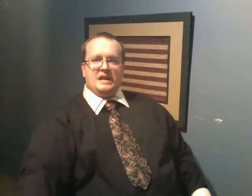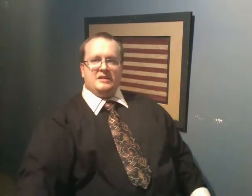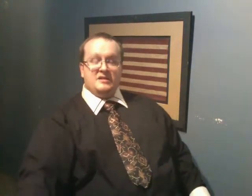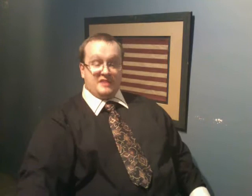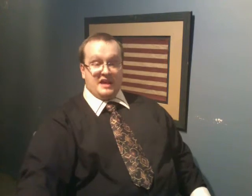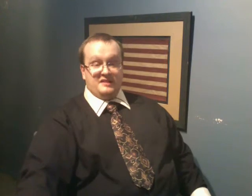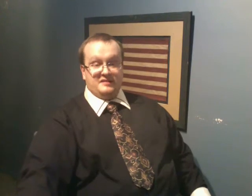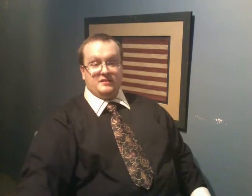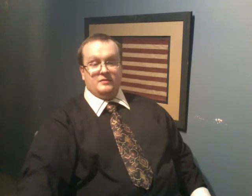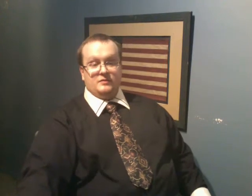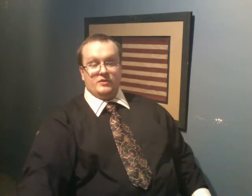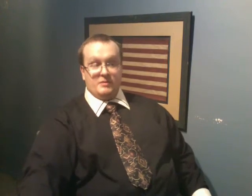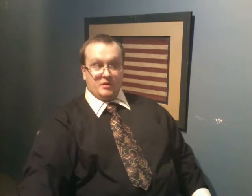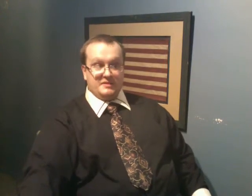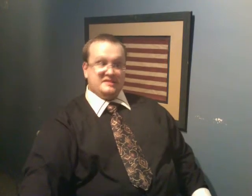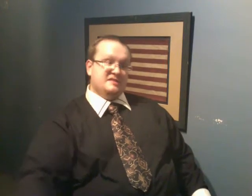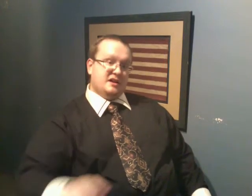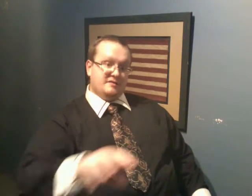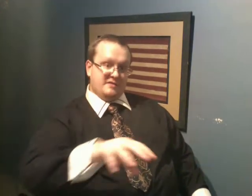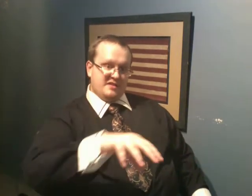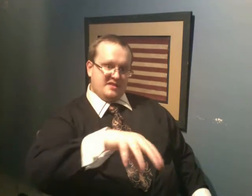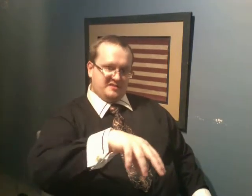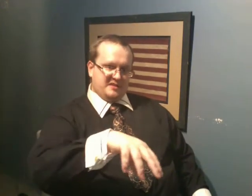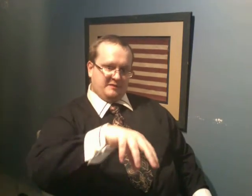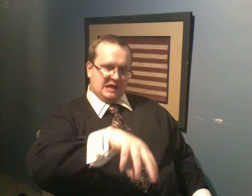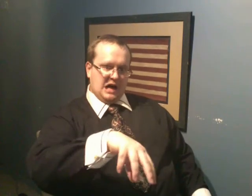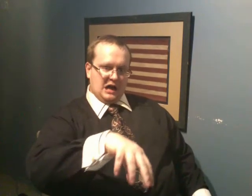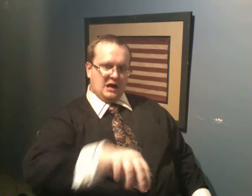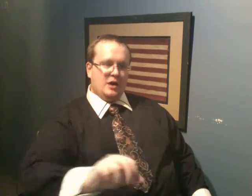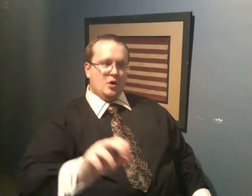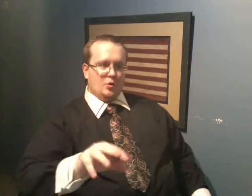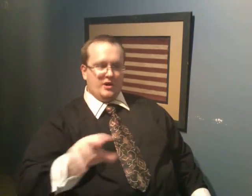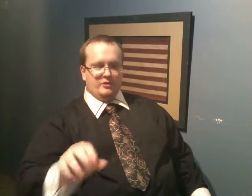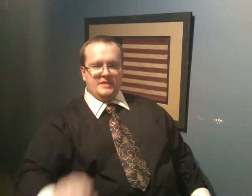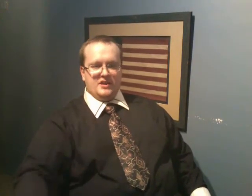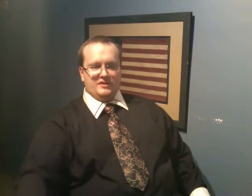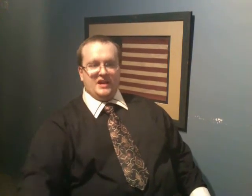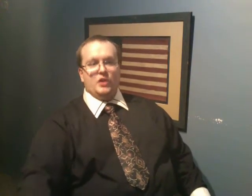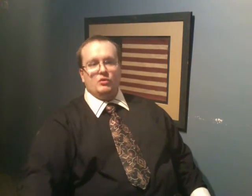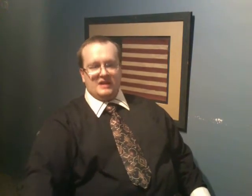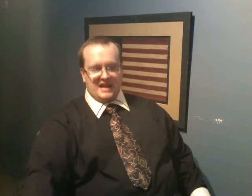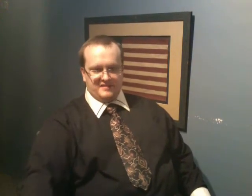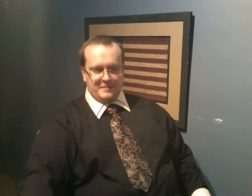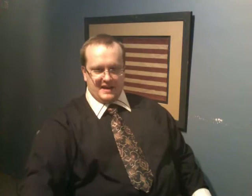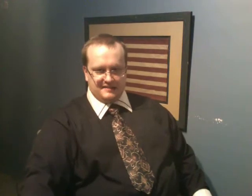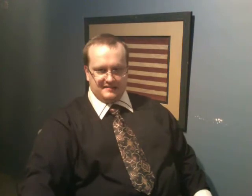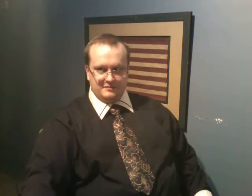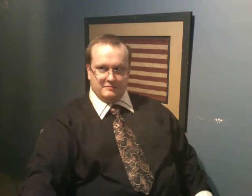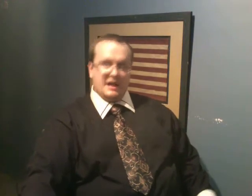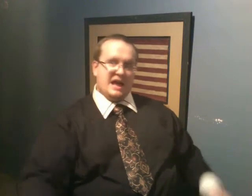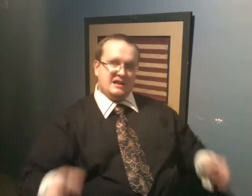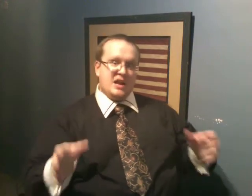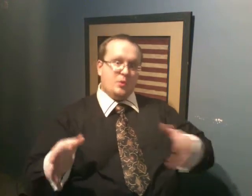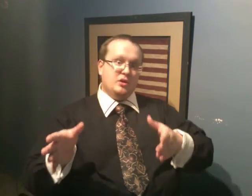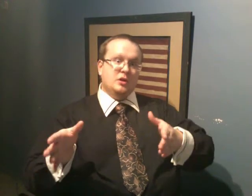In this case, for the purposes of this vlog, we will be using CreateSpace. And it will